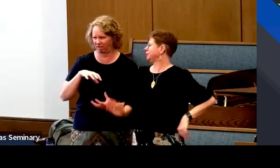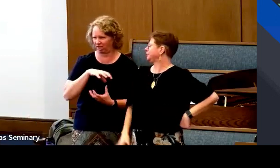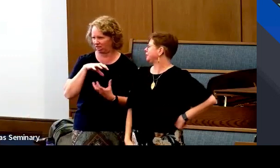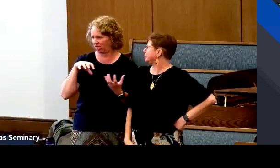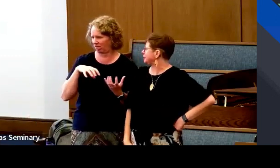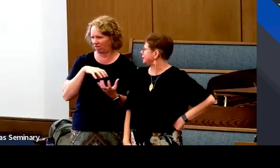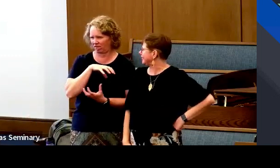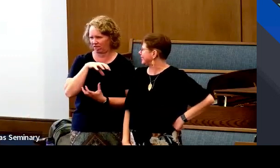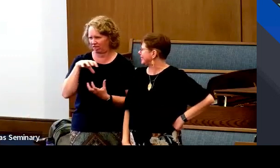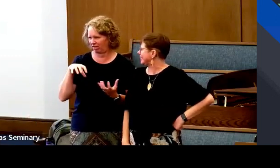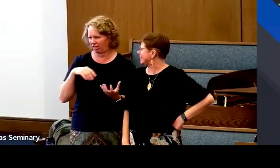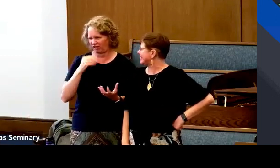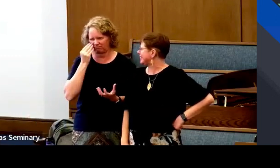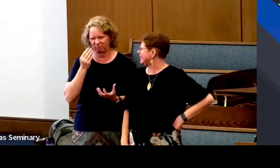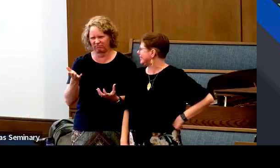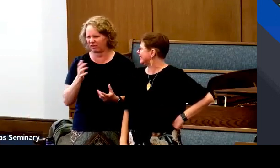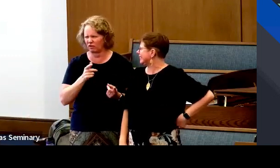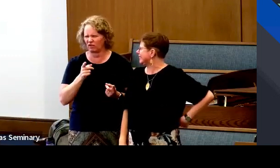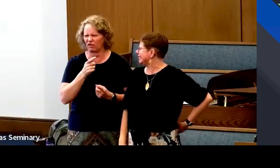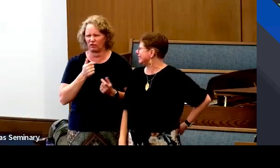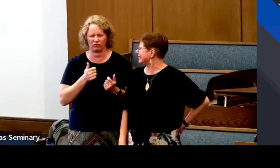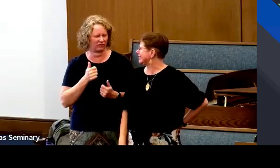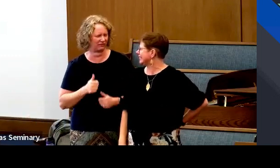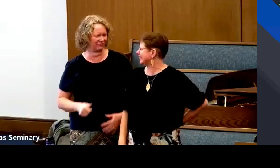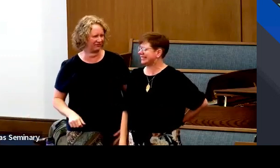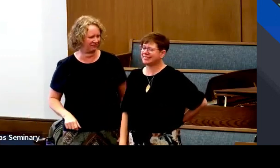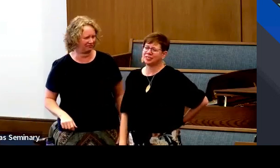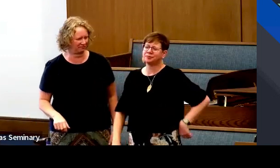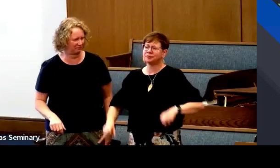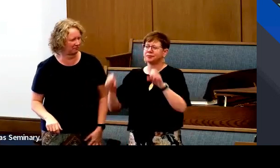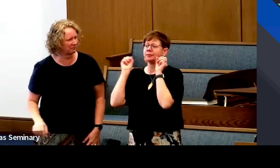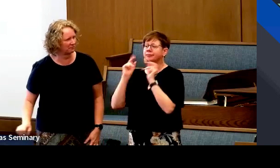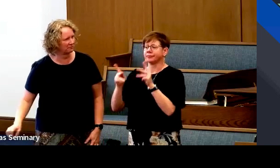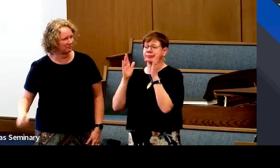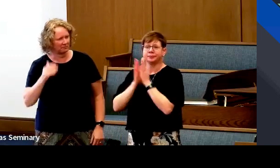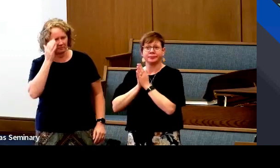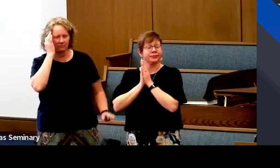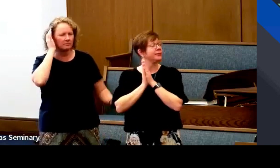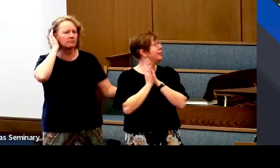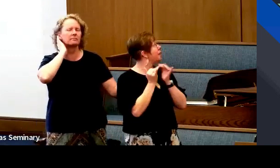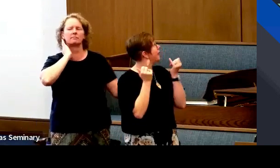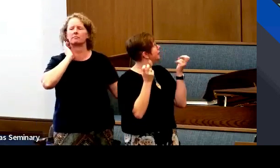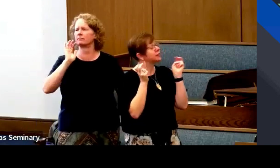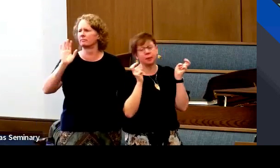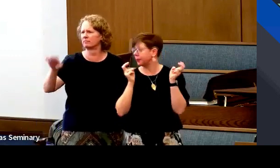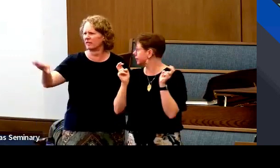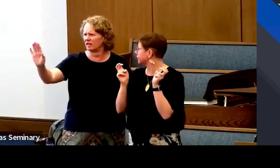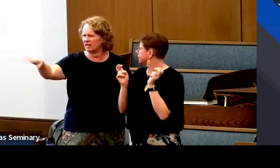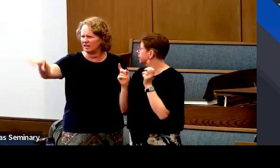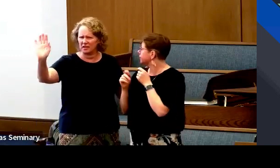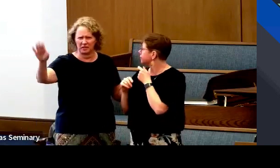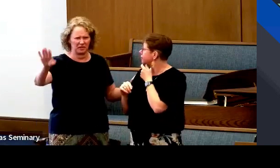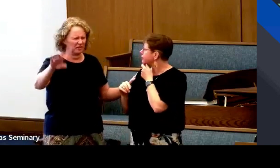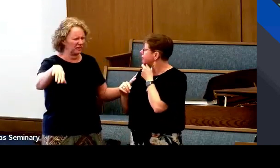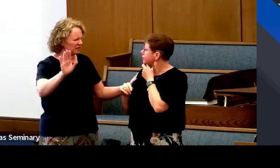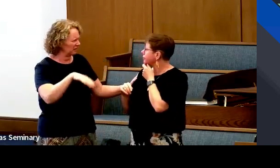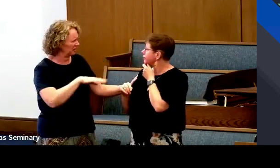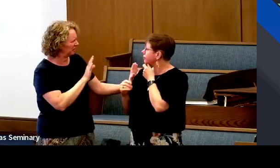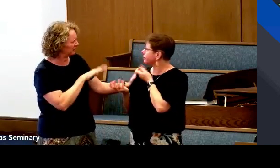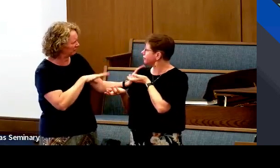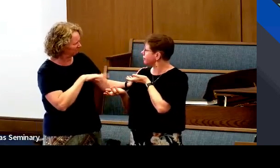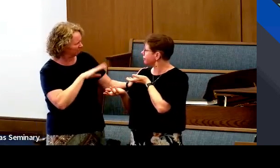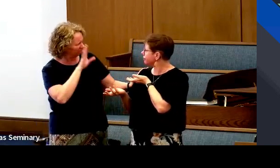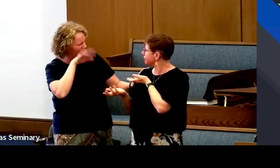So it's funny. It's kind of confusing too, but it's fun. Okay.